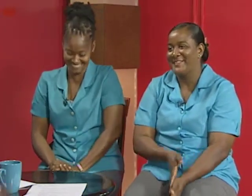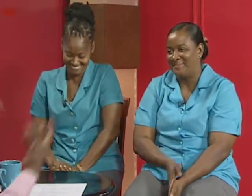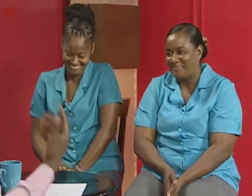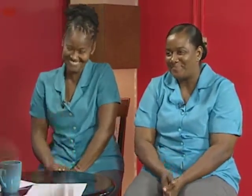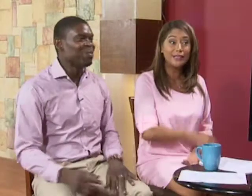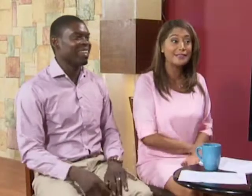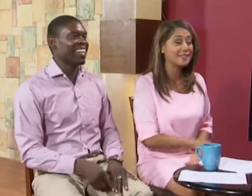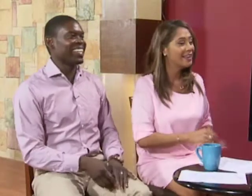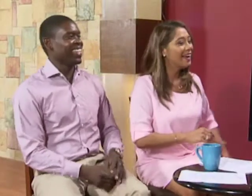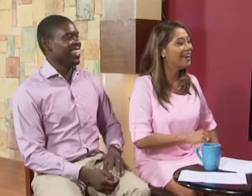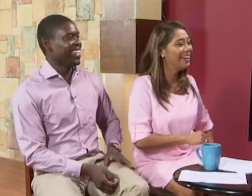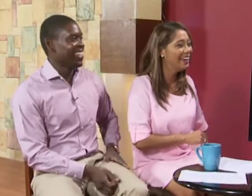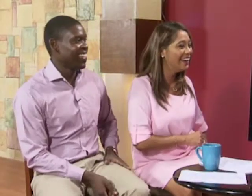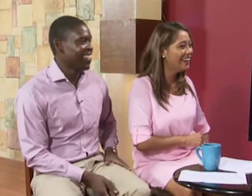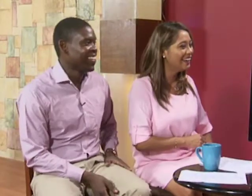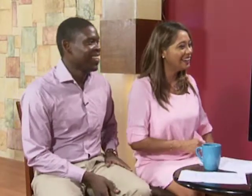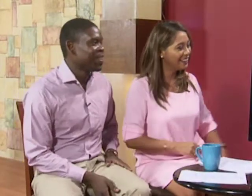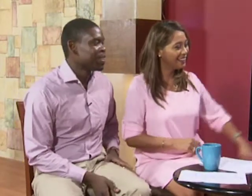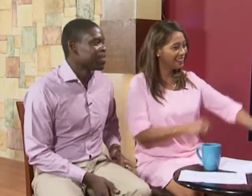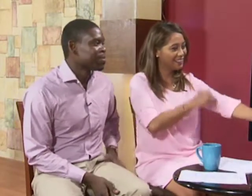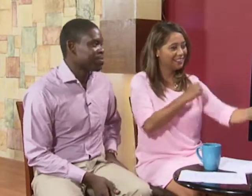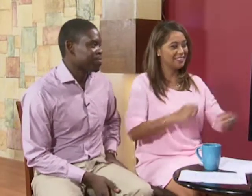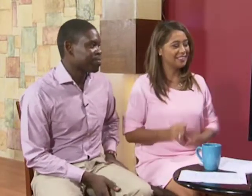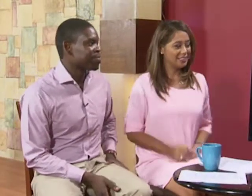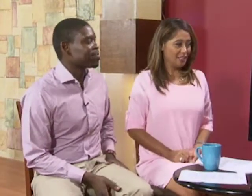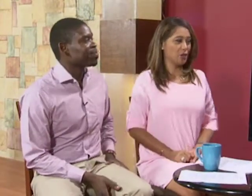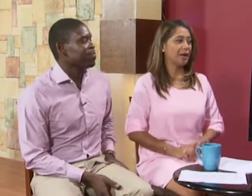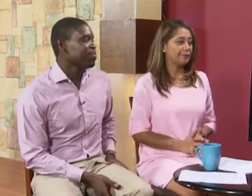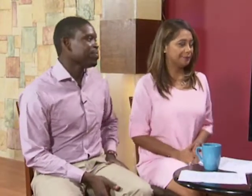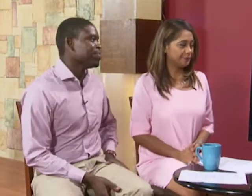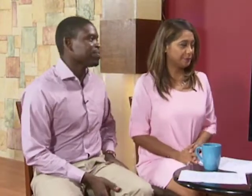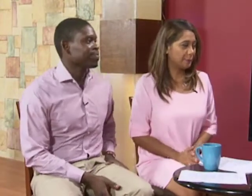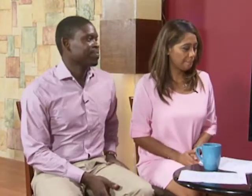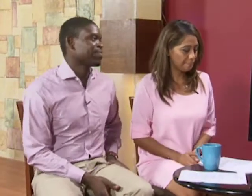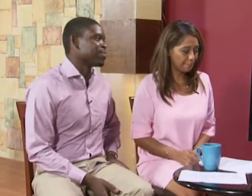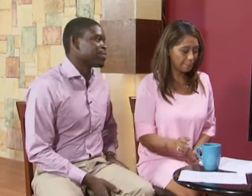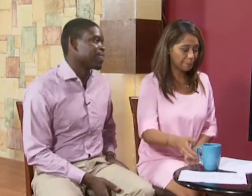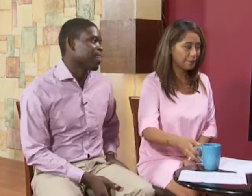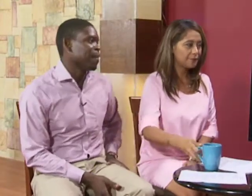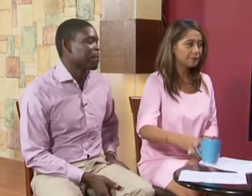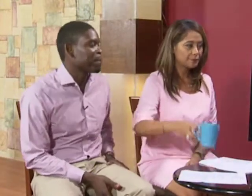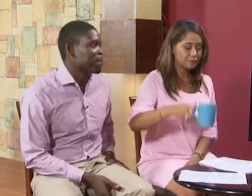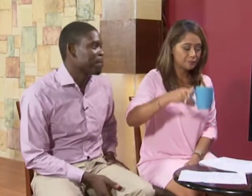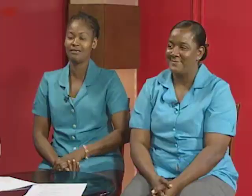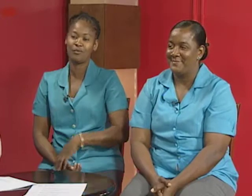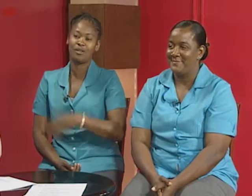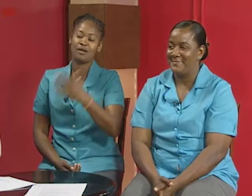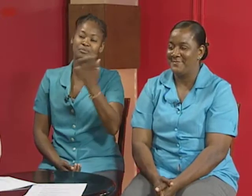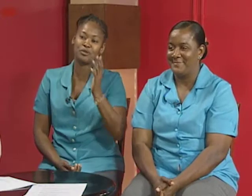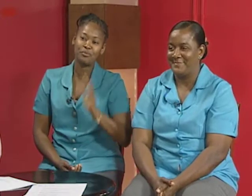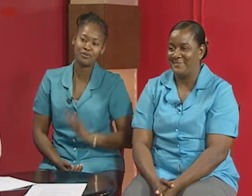you use a body expression okay you you know some of the words how would you say welcome to open